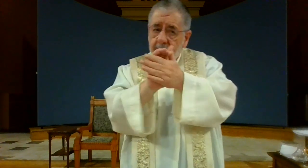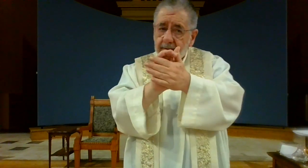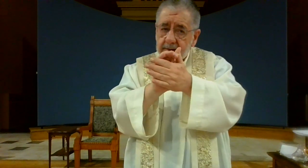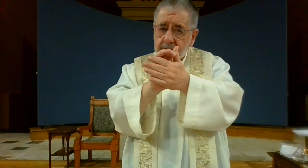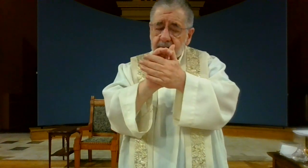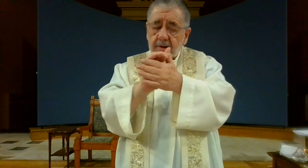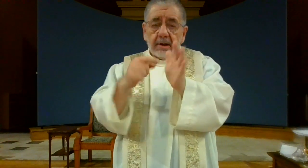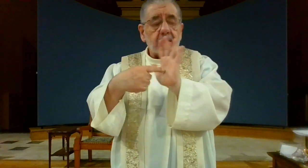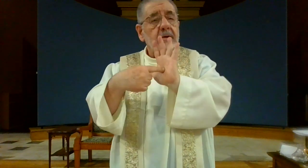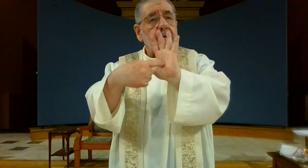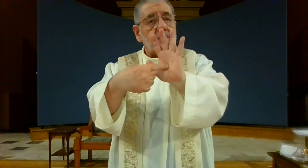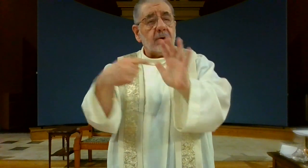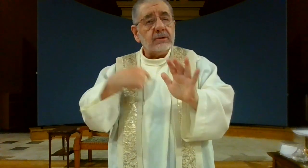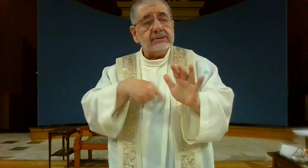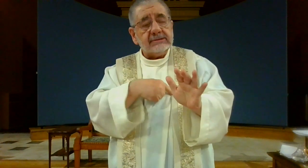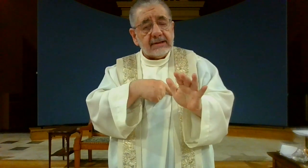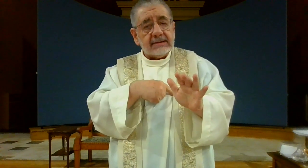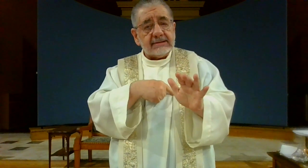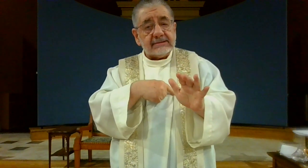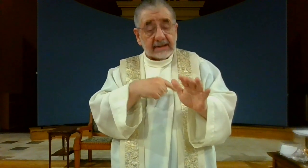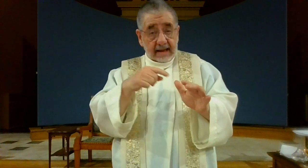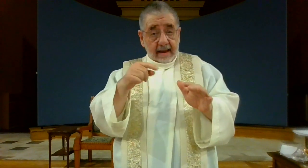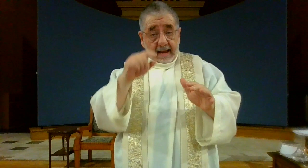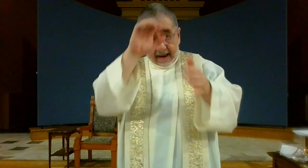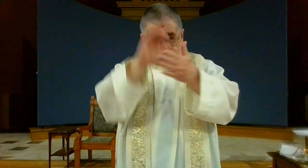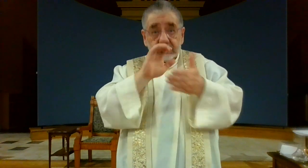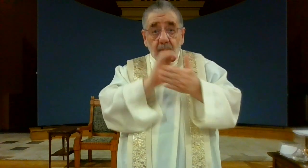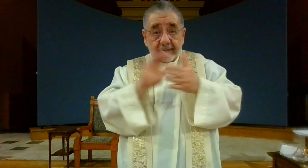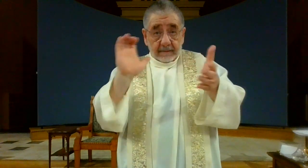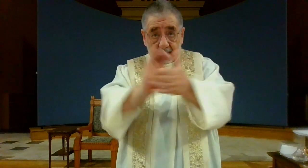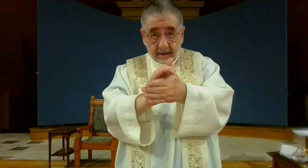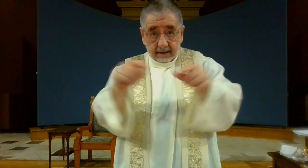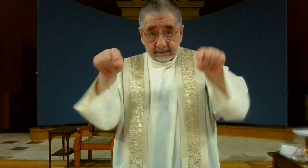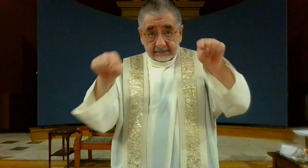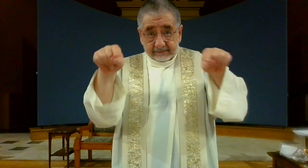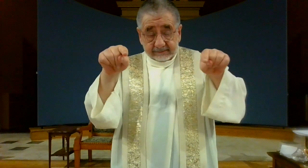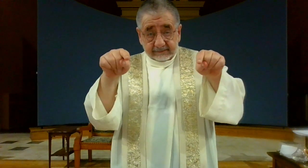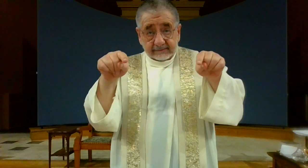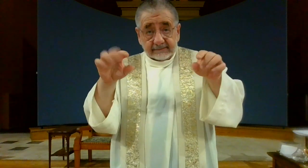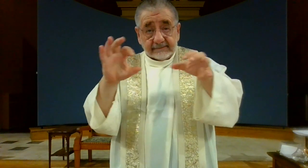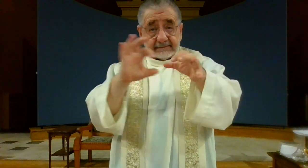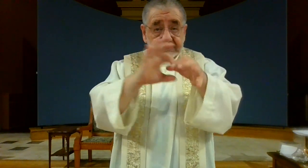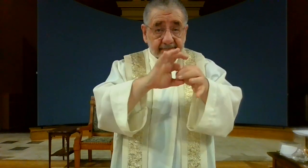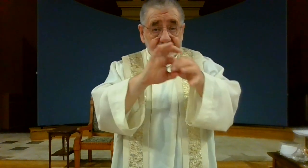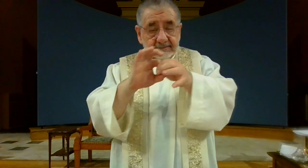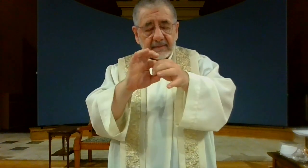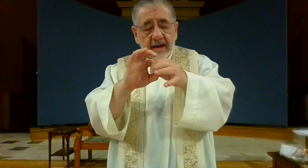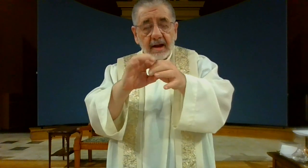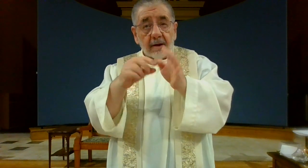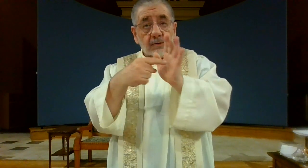in the sacrament in and to show us that the husband and wife are connected